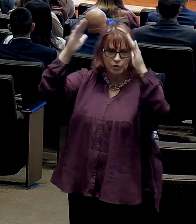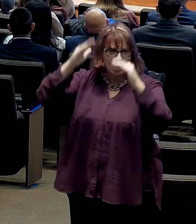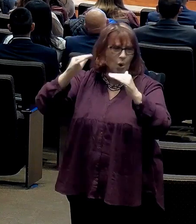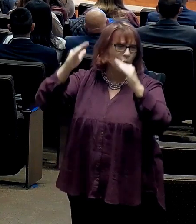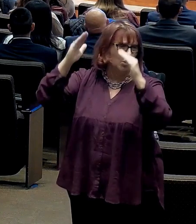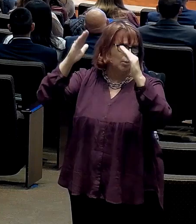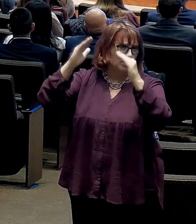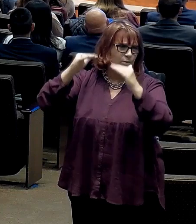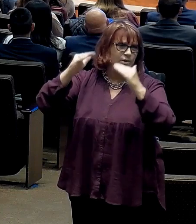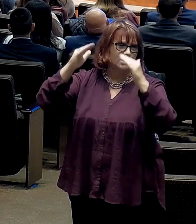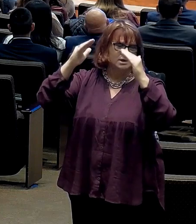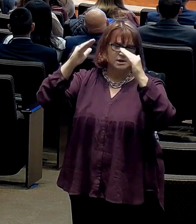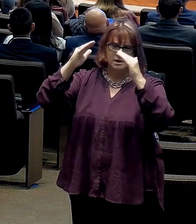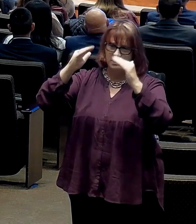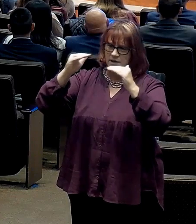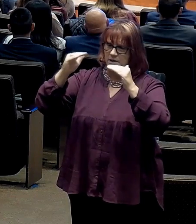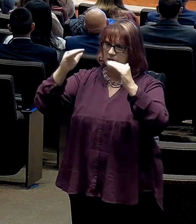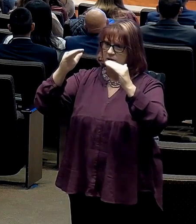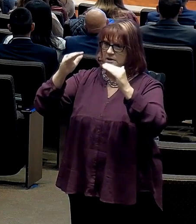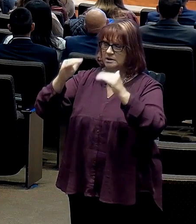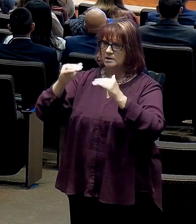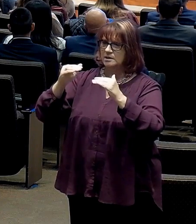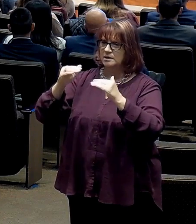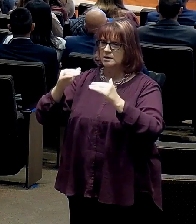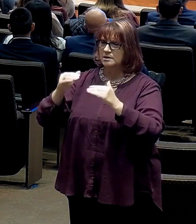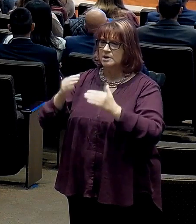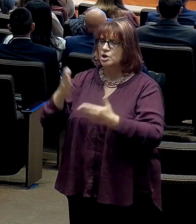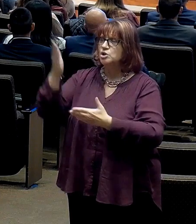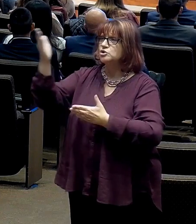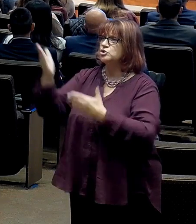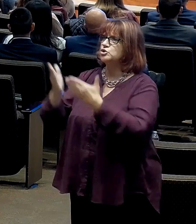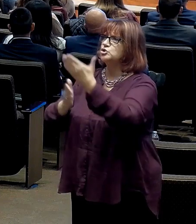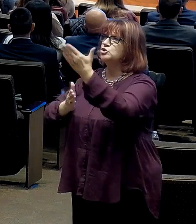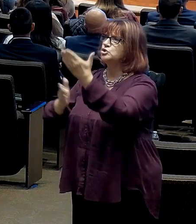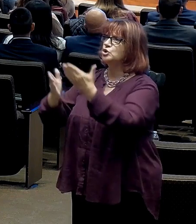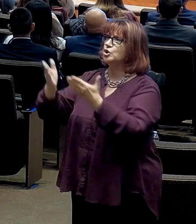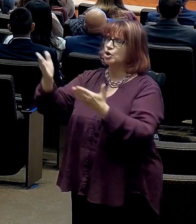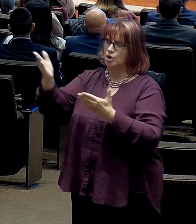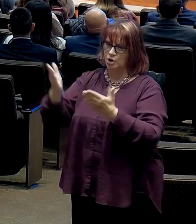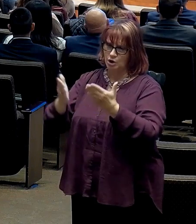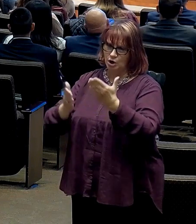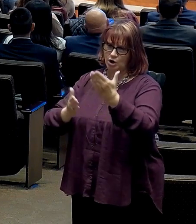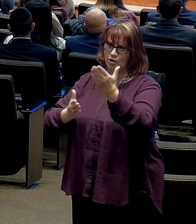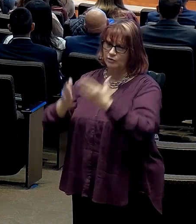Give of your best, fervently seeking the kingdom.